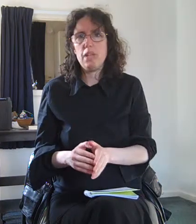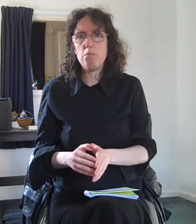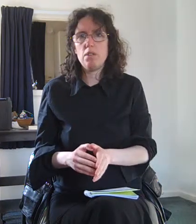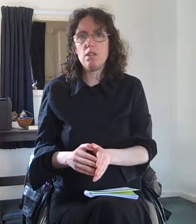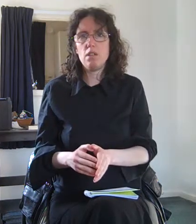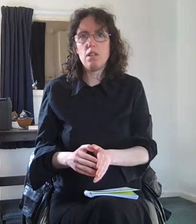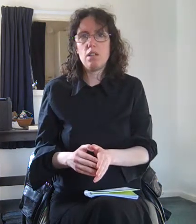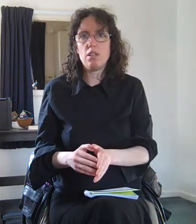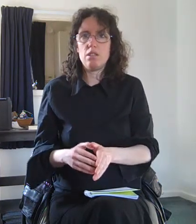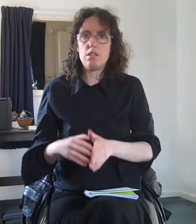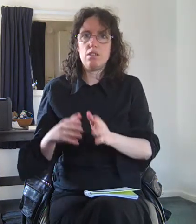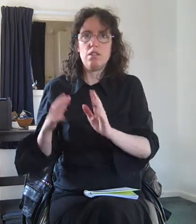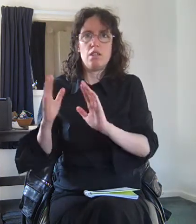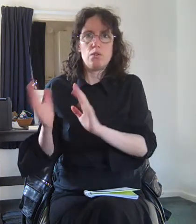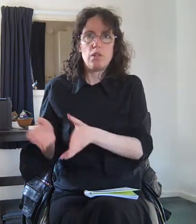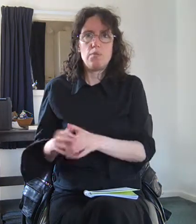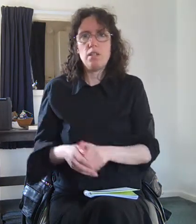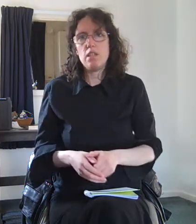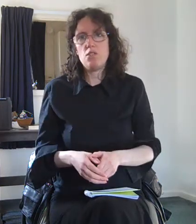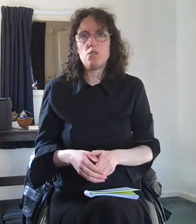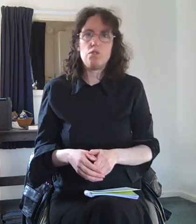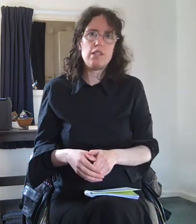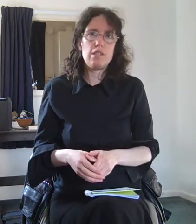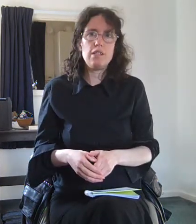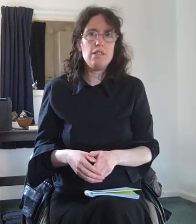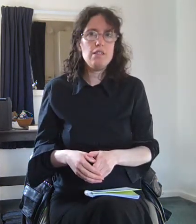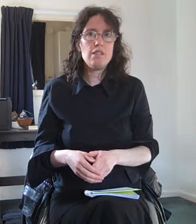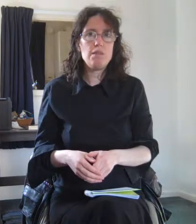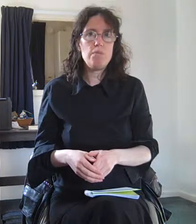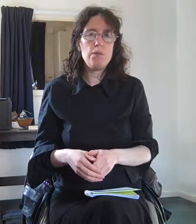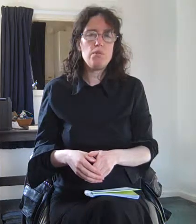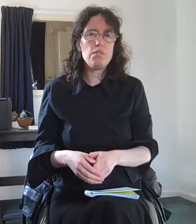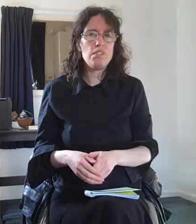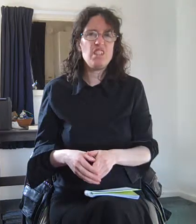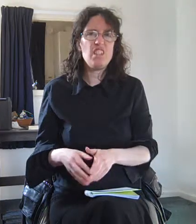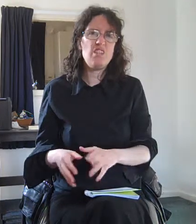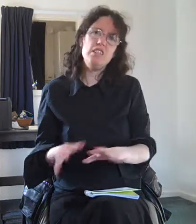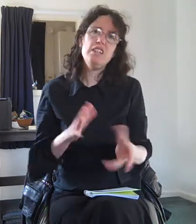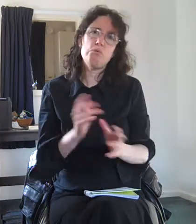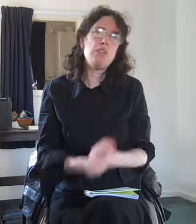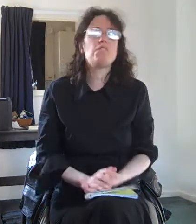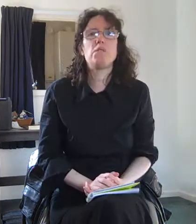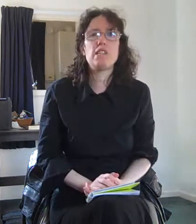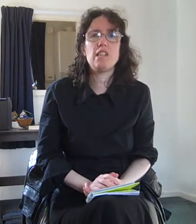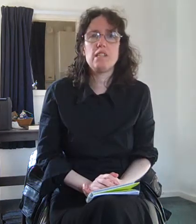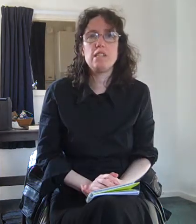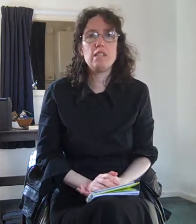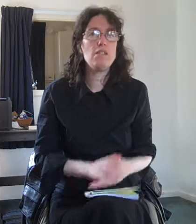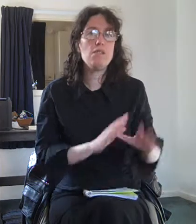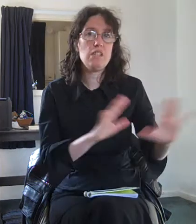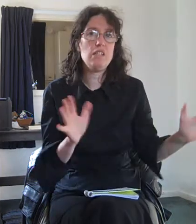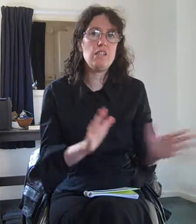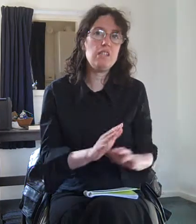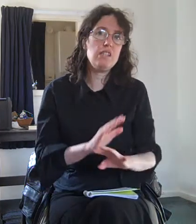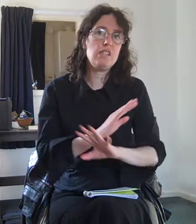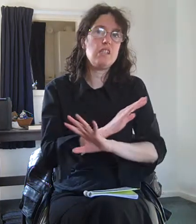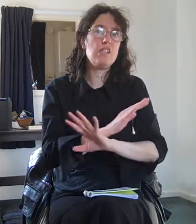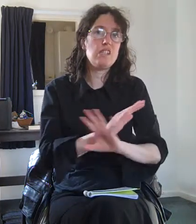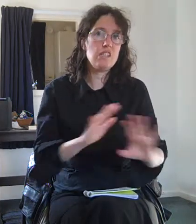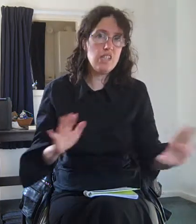people are quite a bit short-sighted and some people are a little bit short-sighted long-sighted but